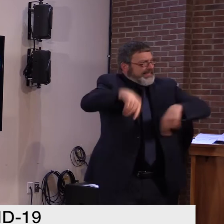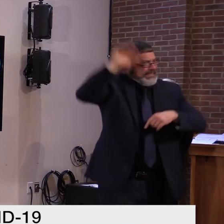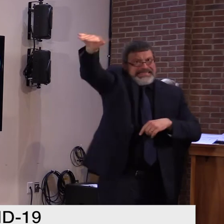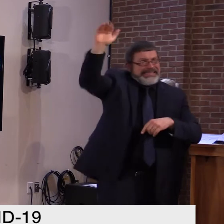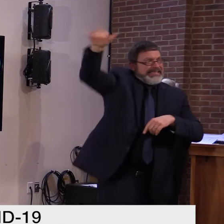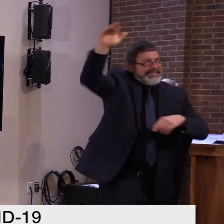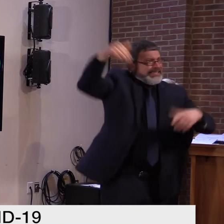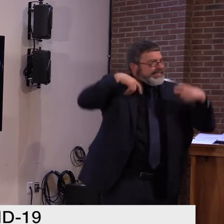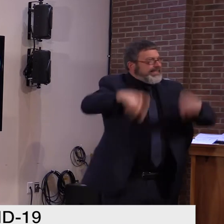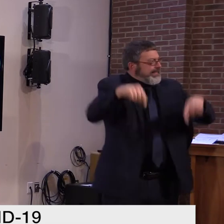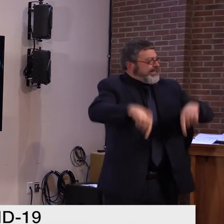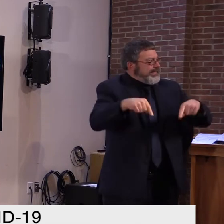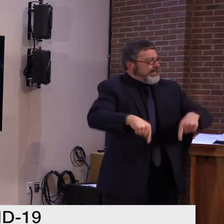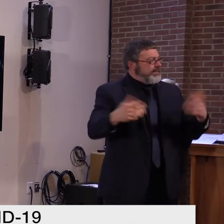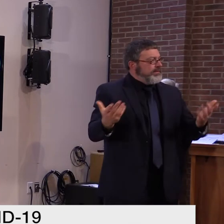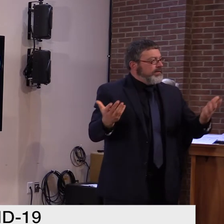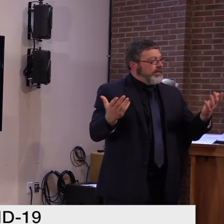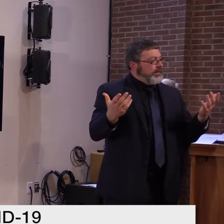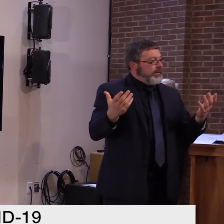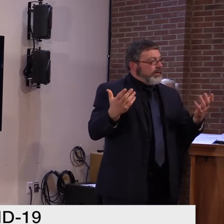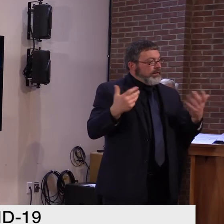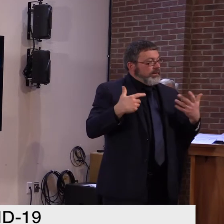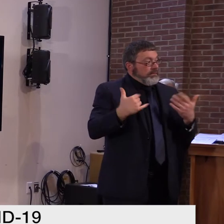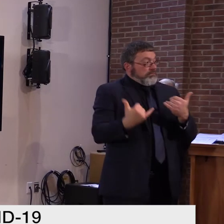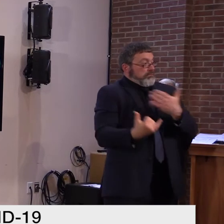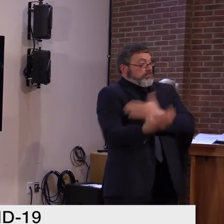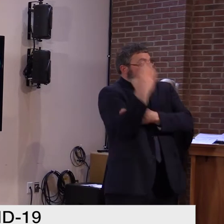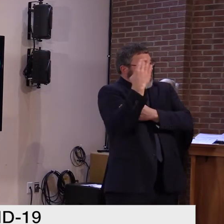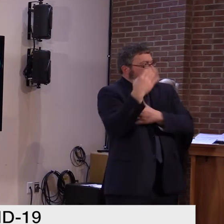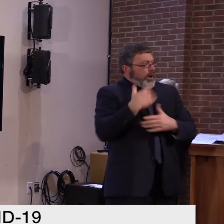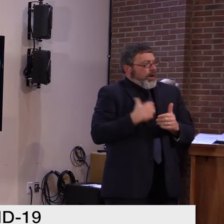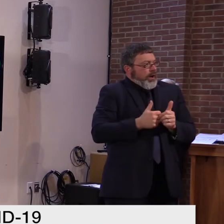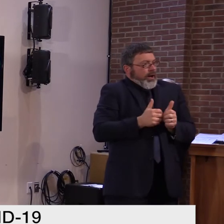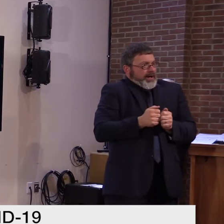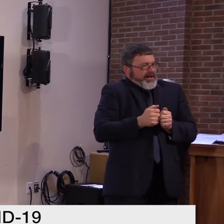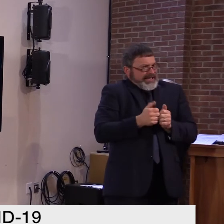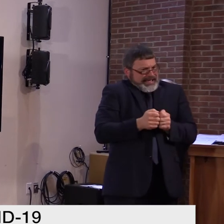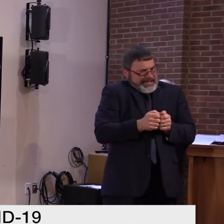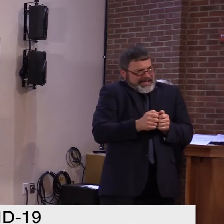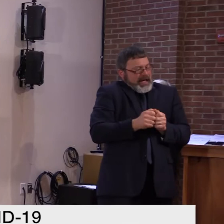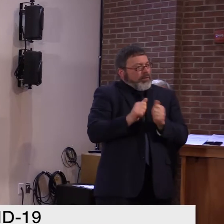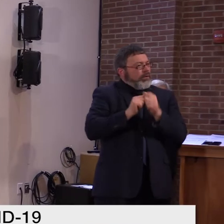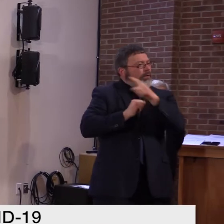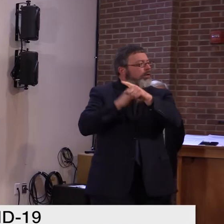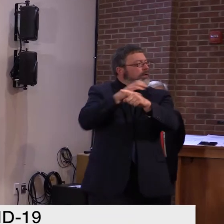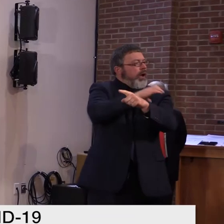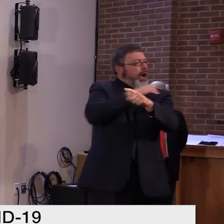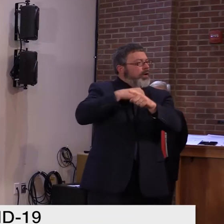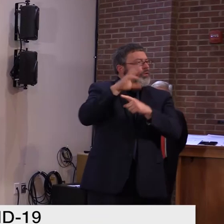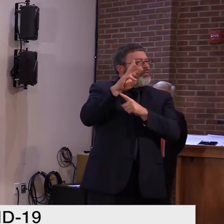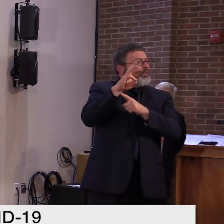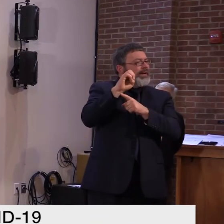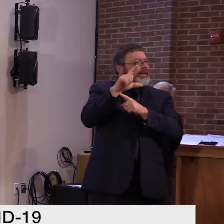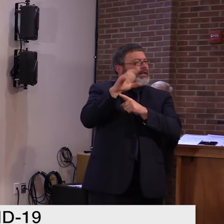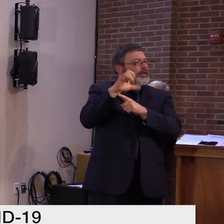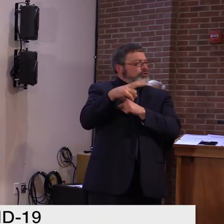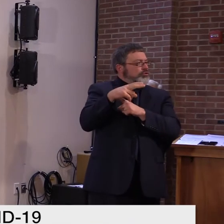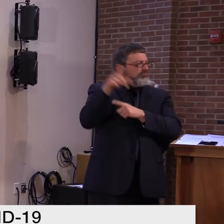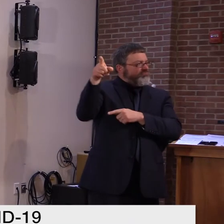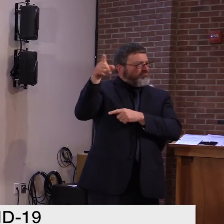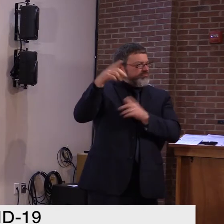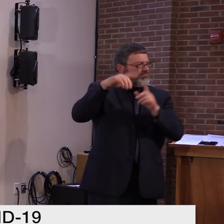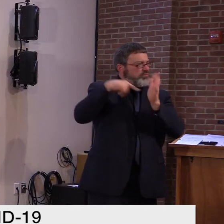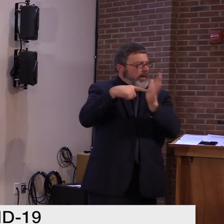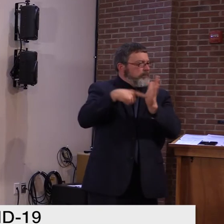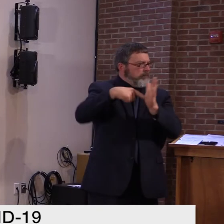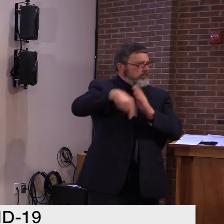And he's obviously on board. He understands our needs and is doing everything he can to get them to act even in the lame